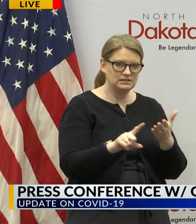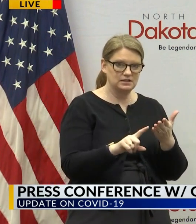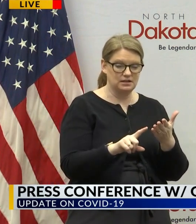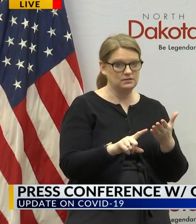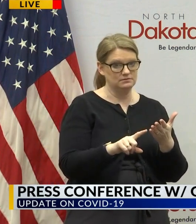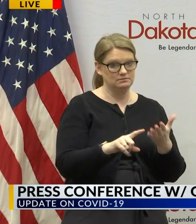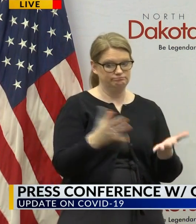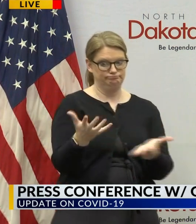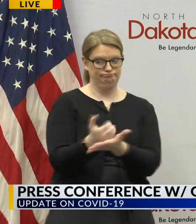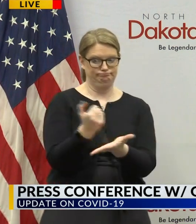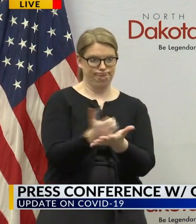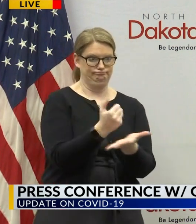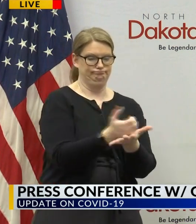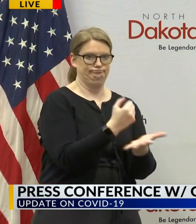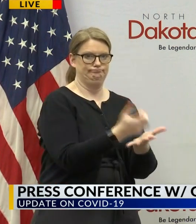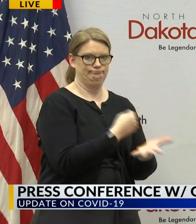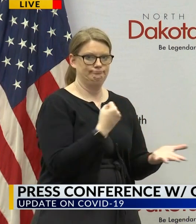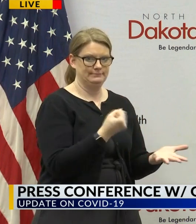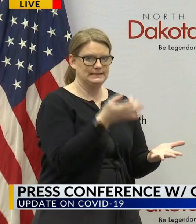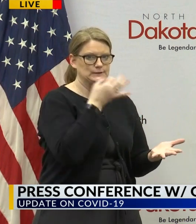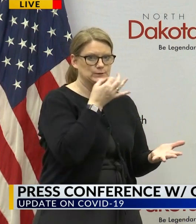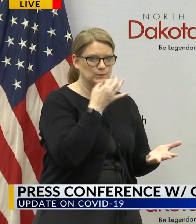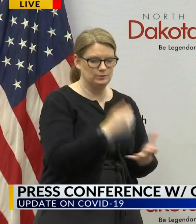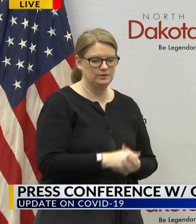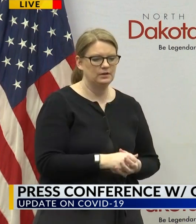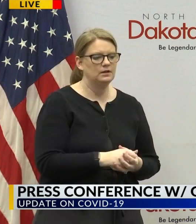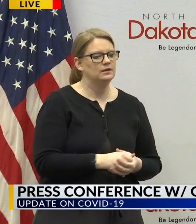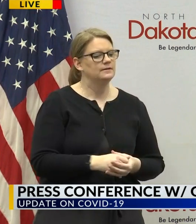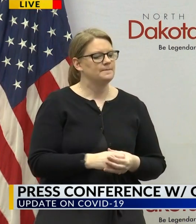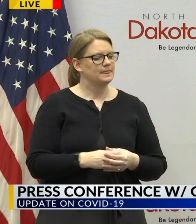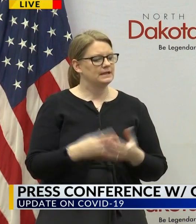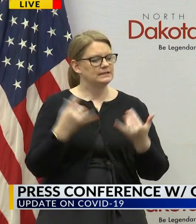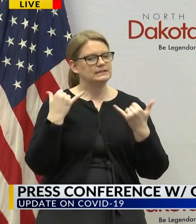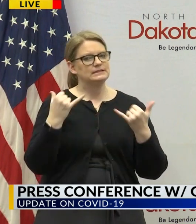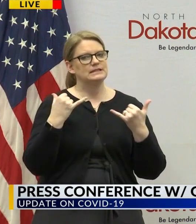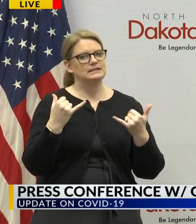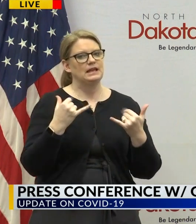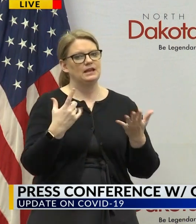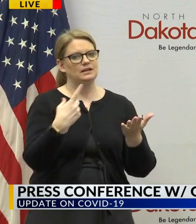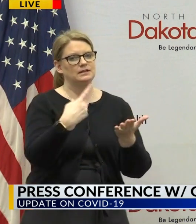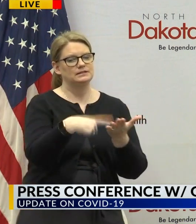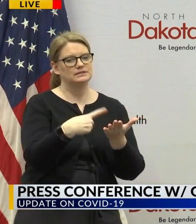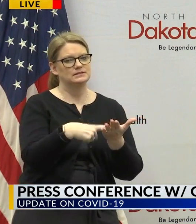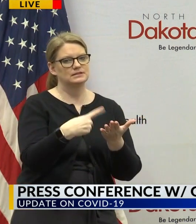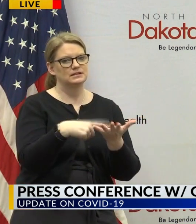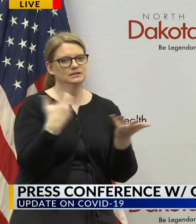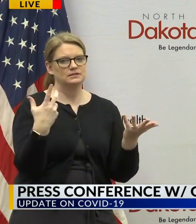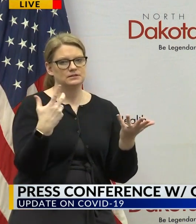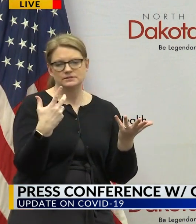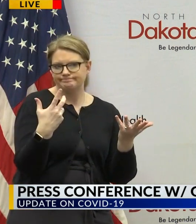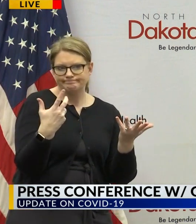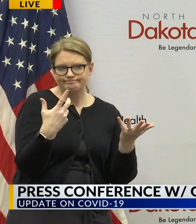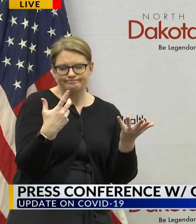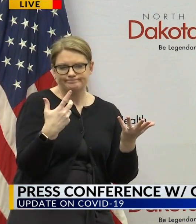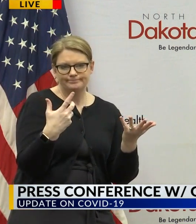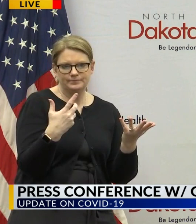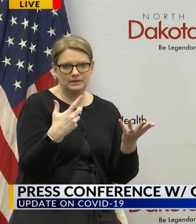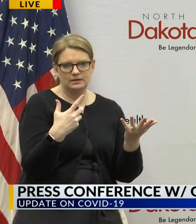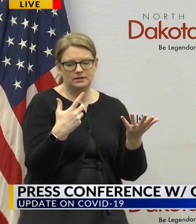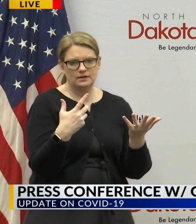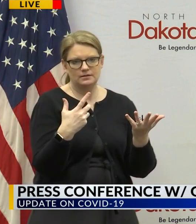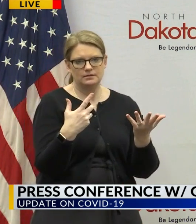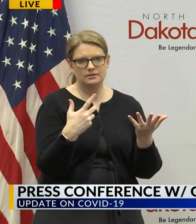taking them up on that in the very near future so today I just wanted to talk about what happens when